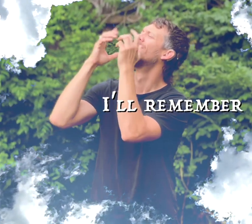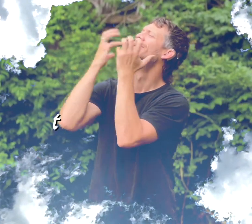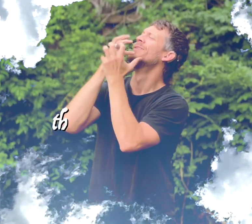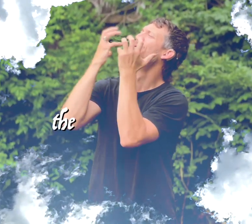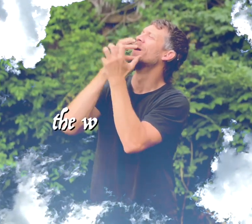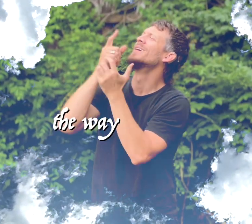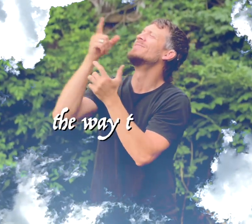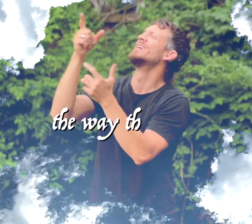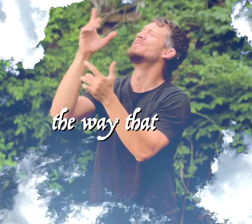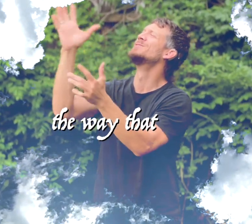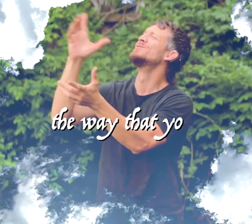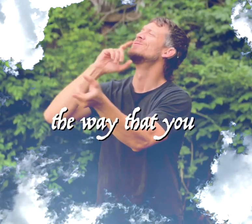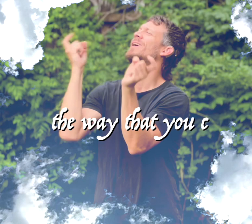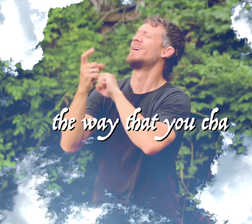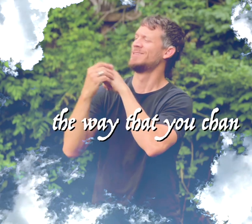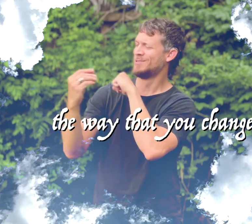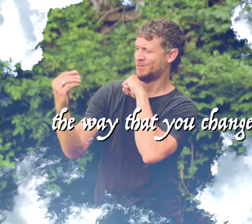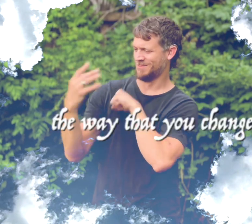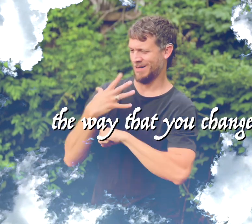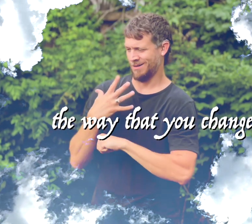The way that you changed me